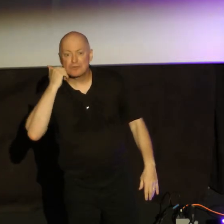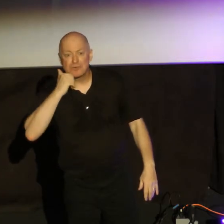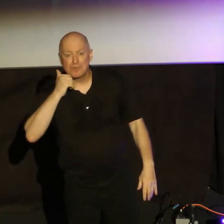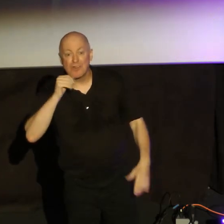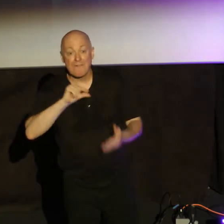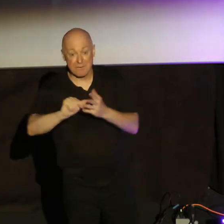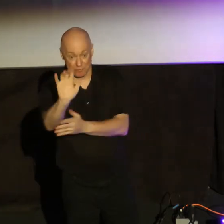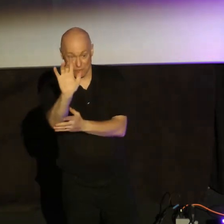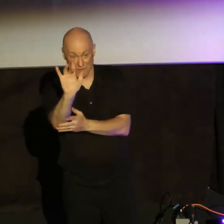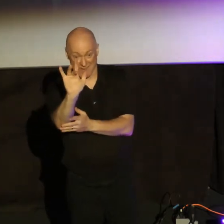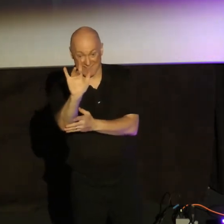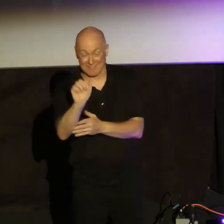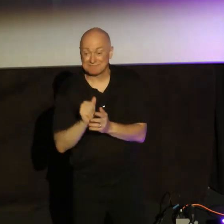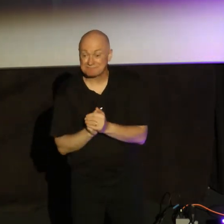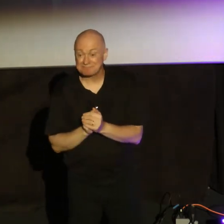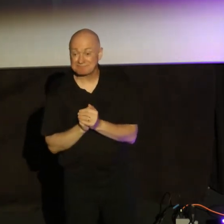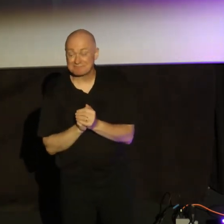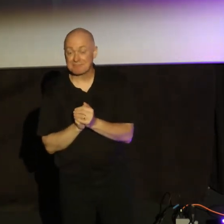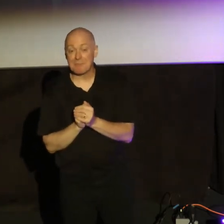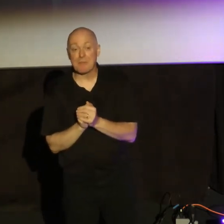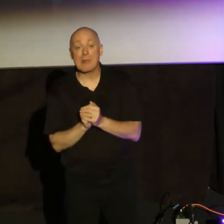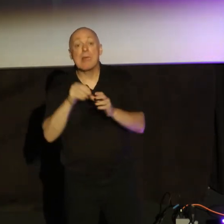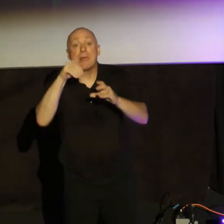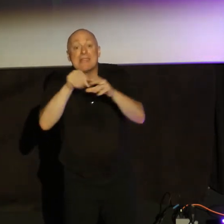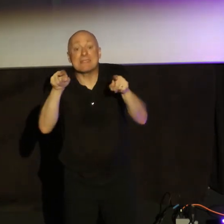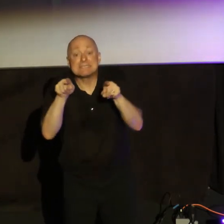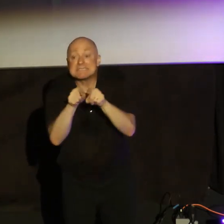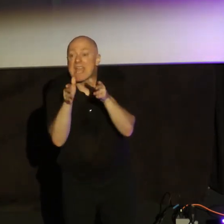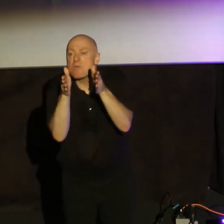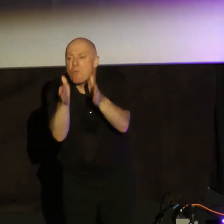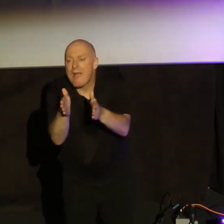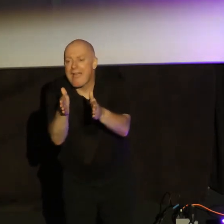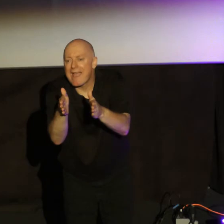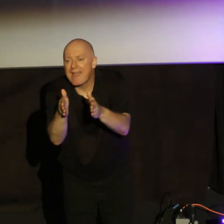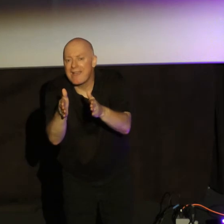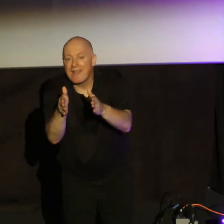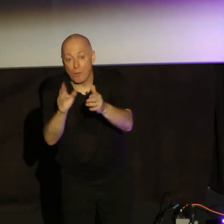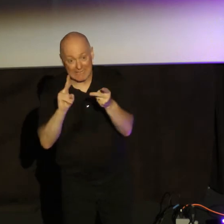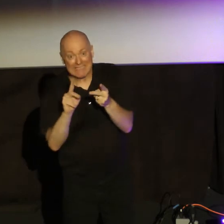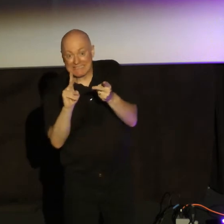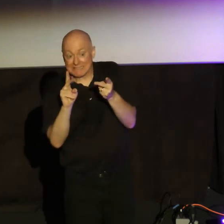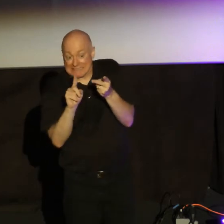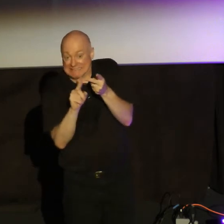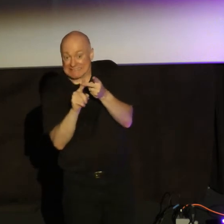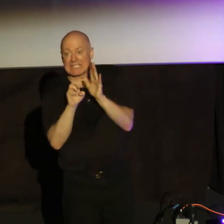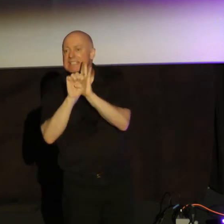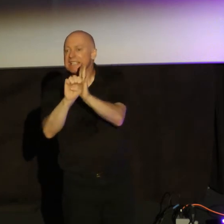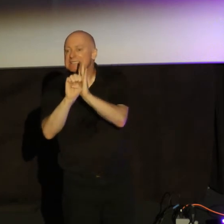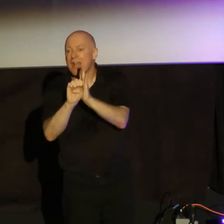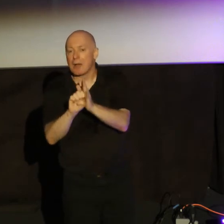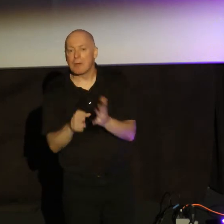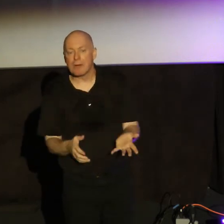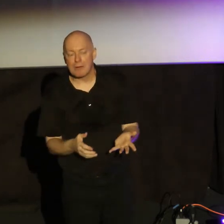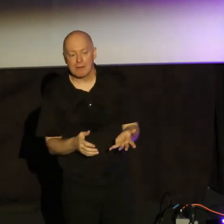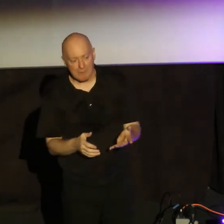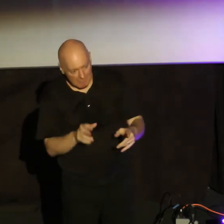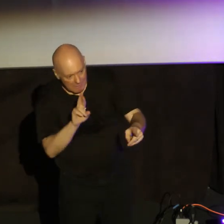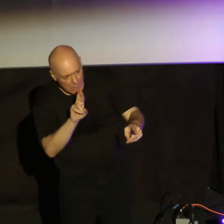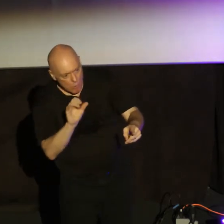25, and in the same way, so here's your second. On the same way was not also Rahab the prostitute